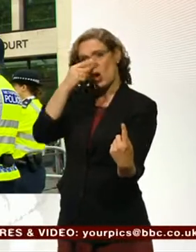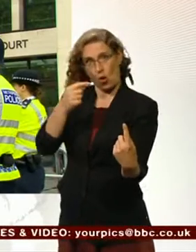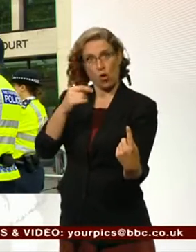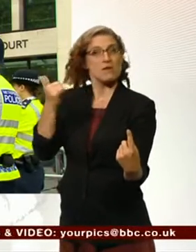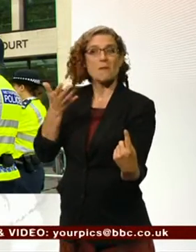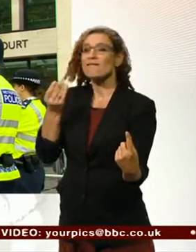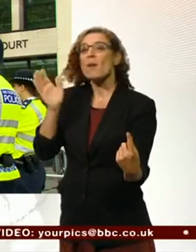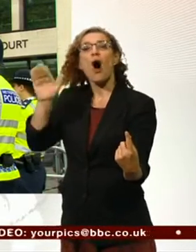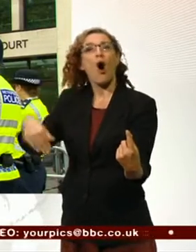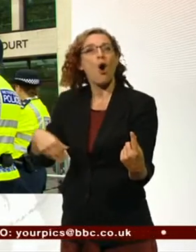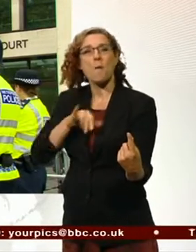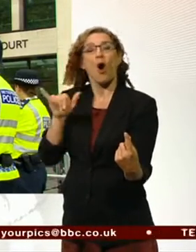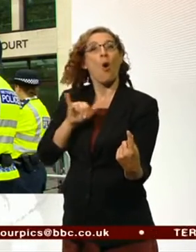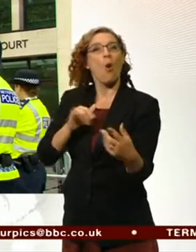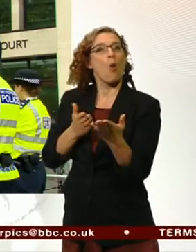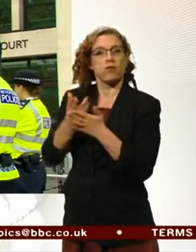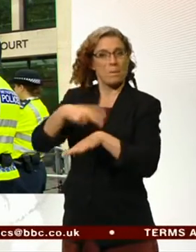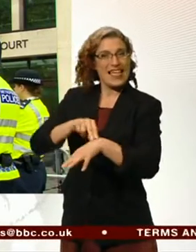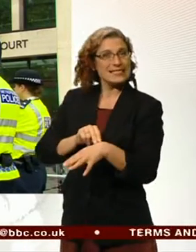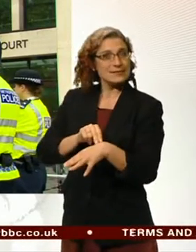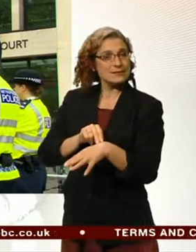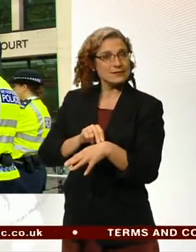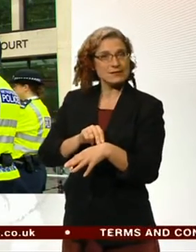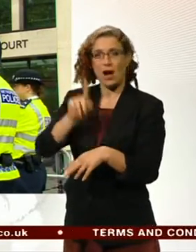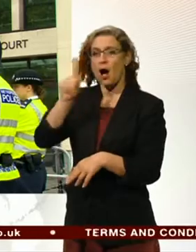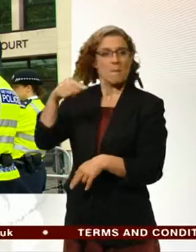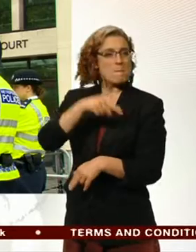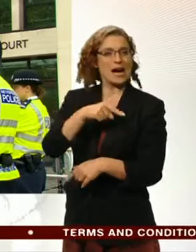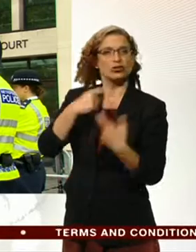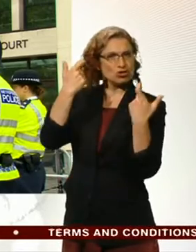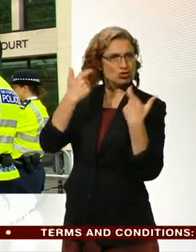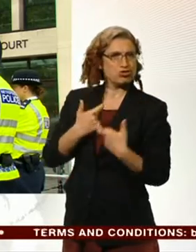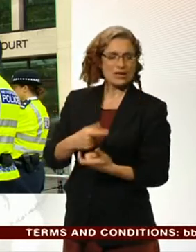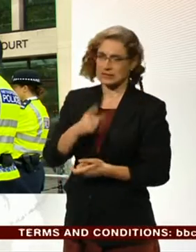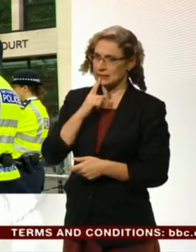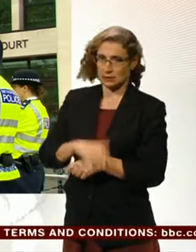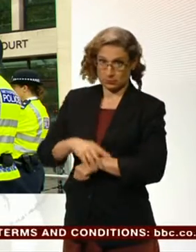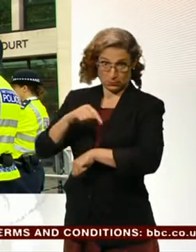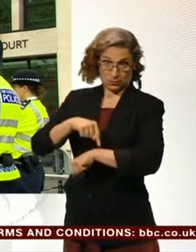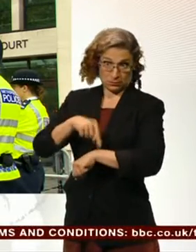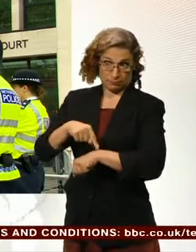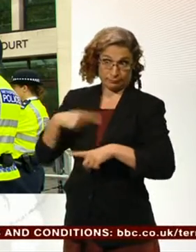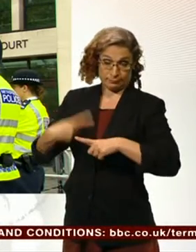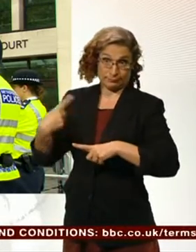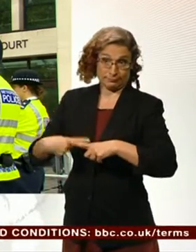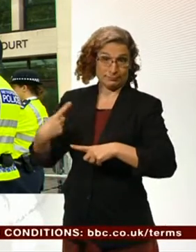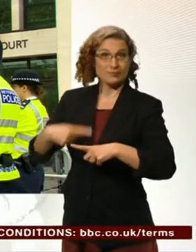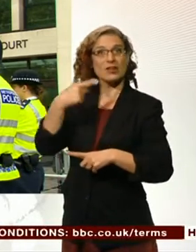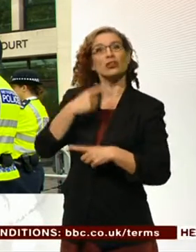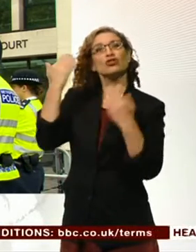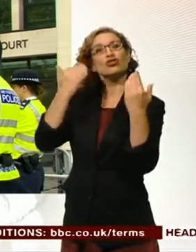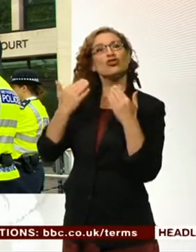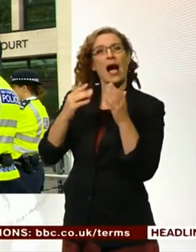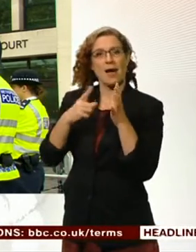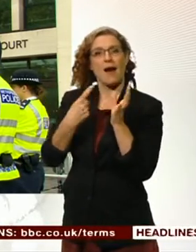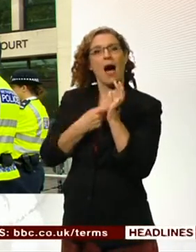he's living or perhaps from a police station. But as the legal arguments continued, the minutes ticking away, the deputy judge, Emma Arbuthnot, said